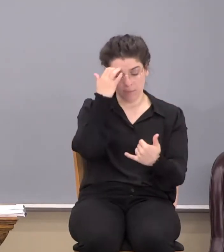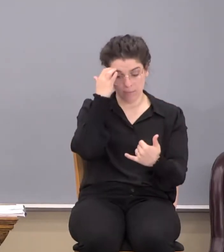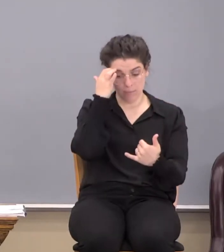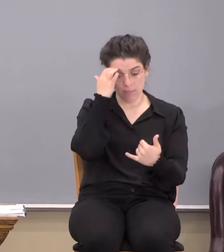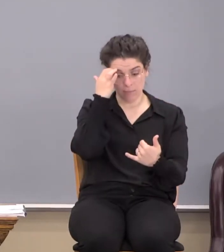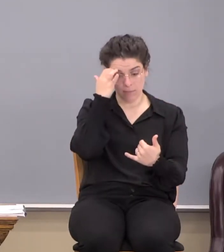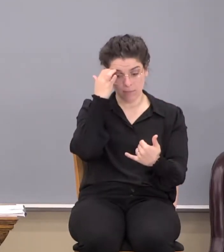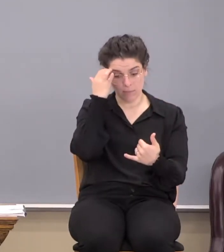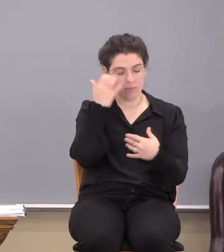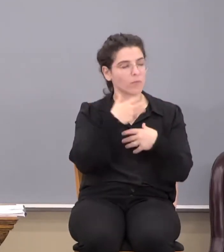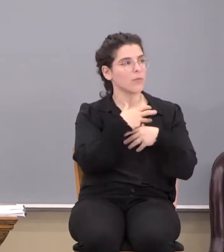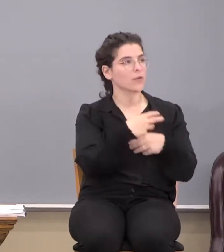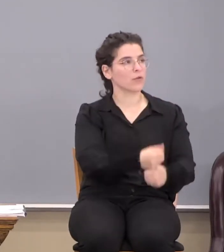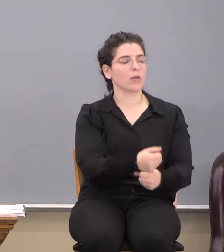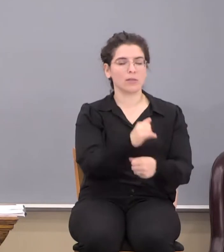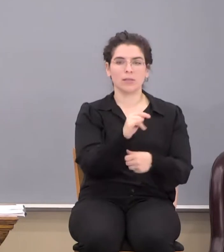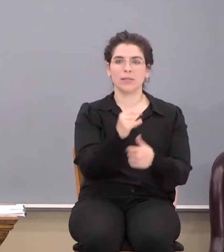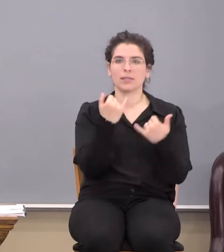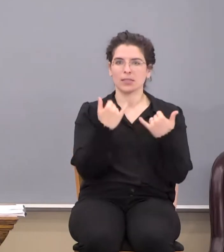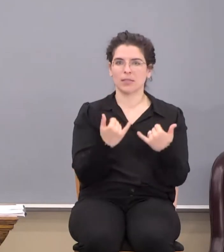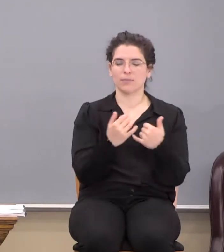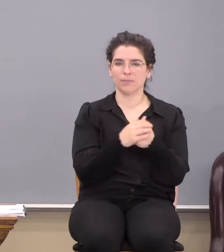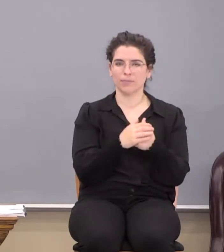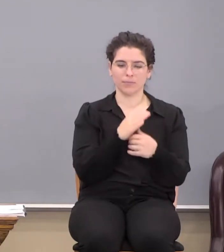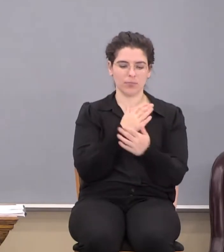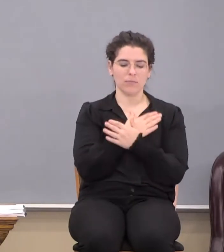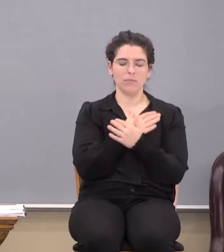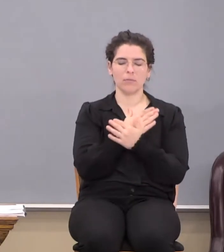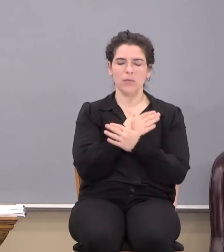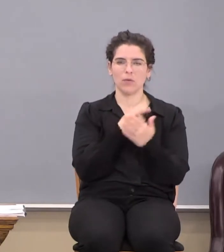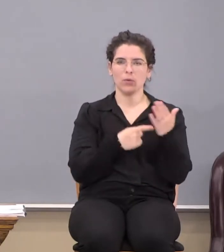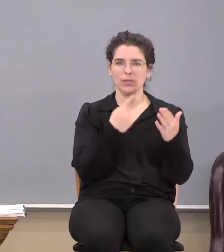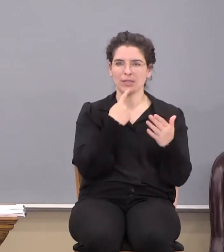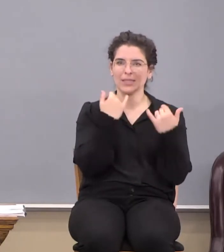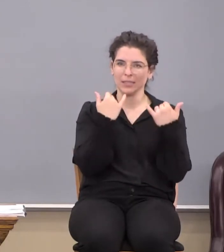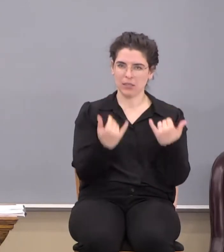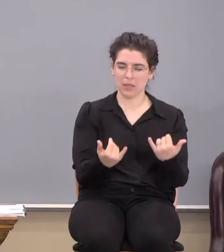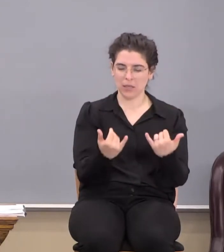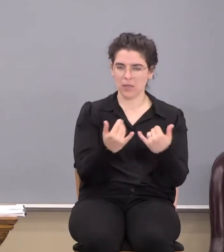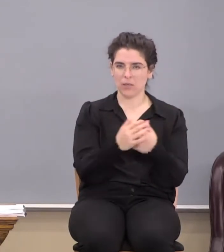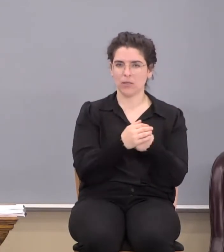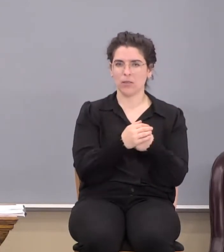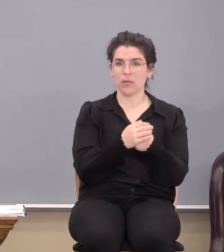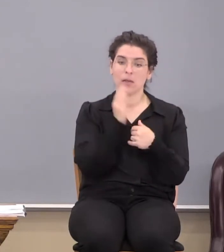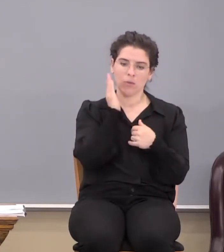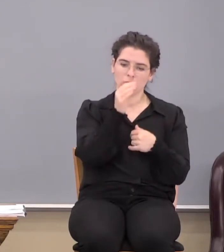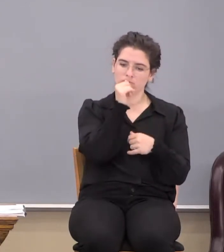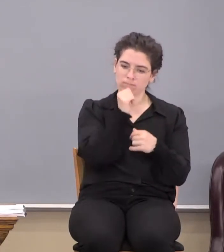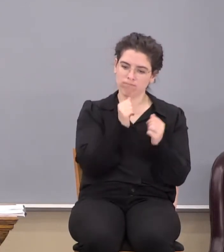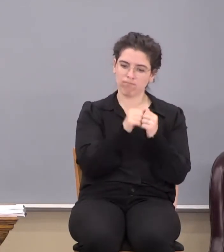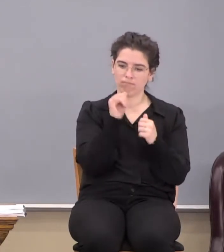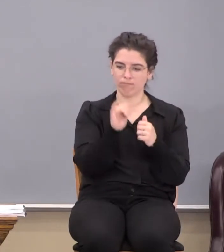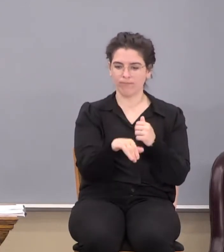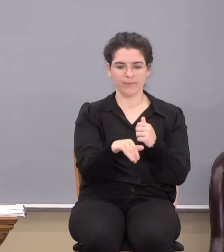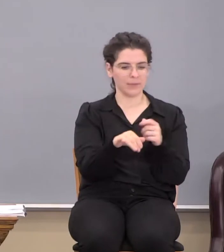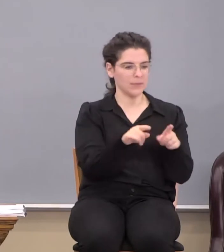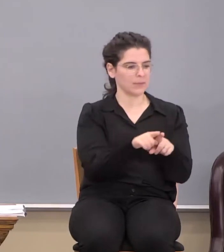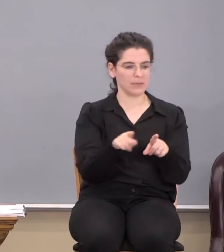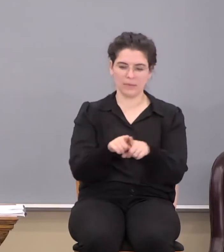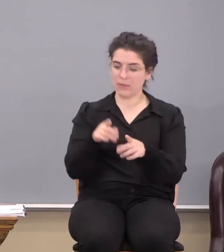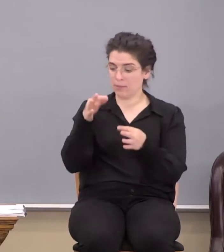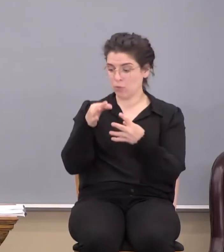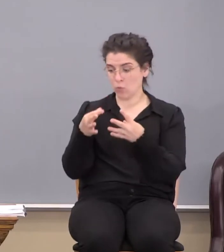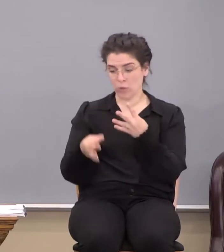trust it today, to rest in what it says today. And I'll deal with that same choice